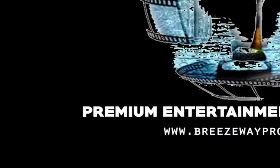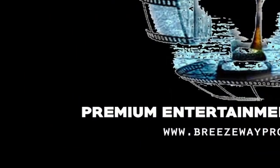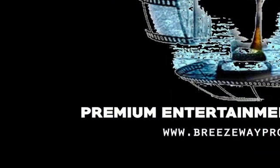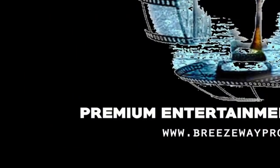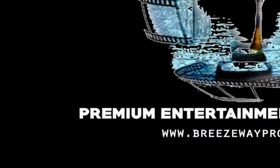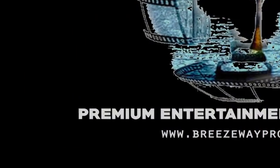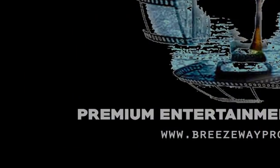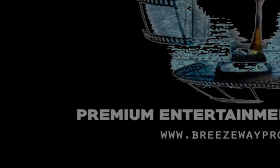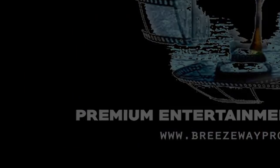Thank you so Thanks,